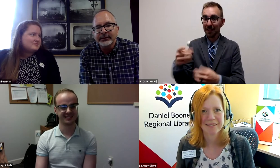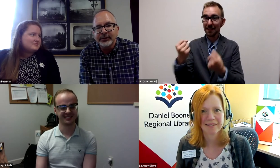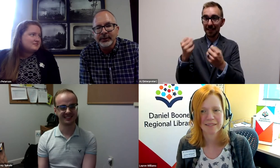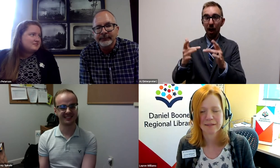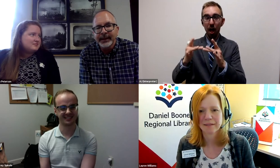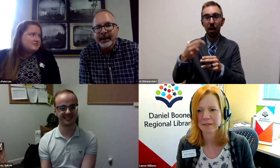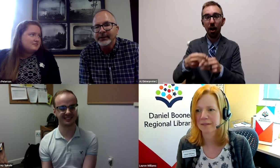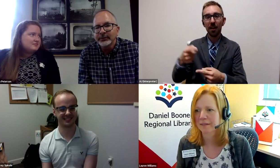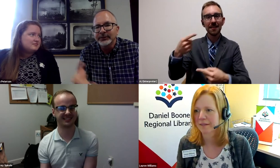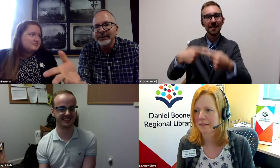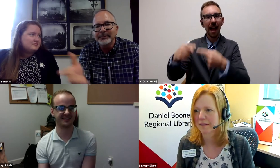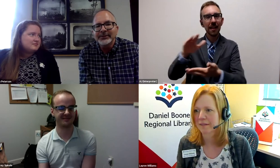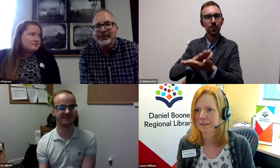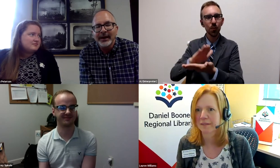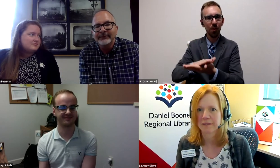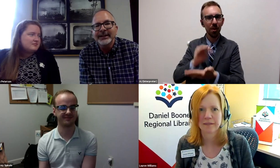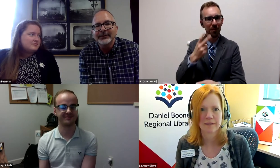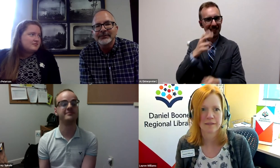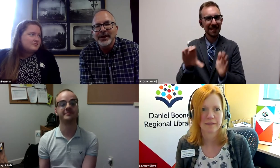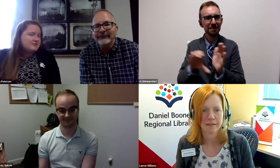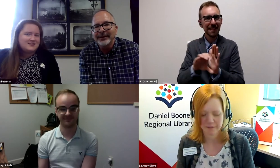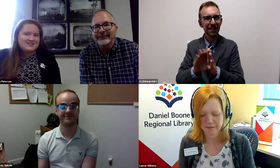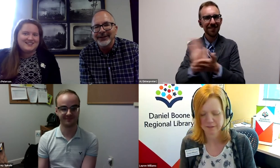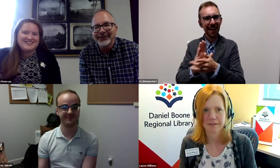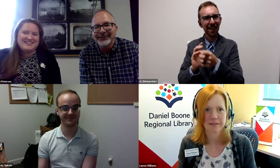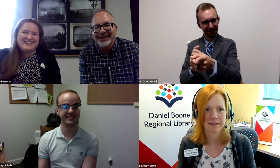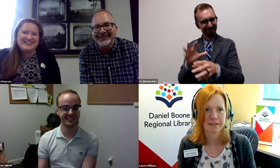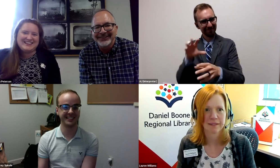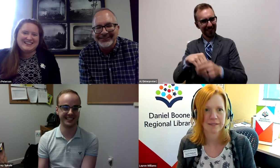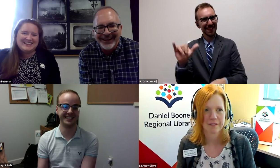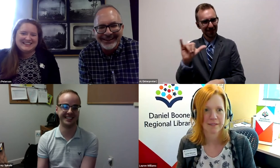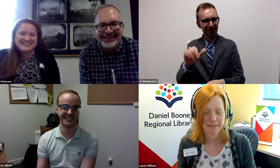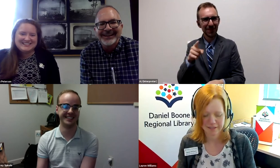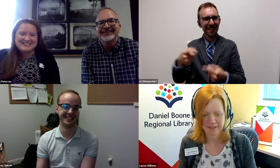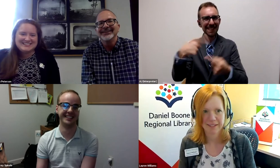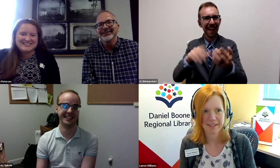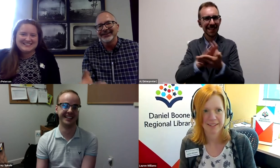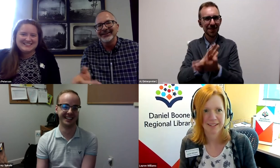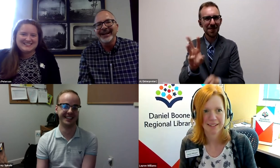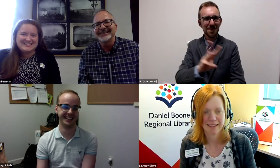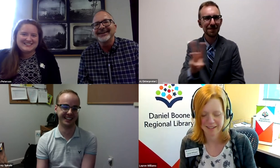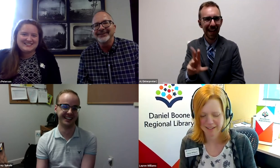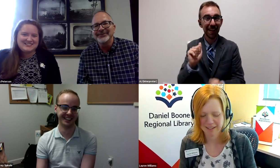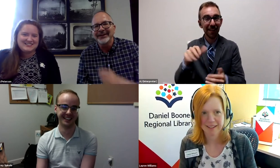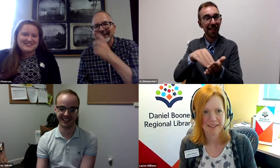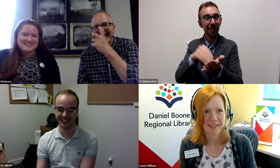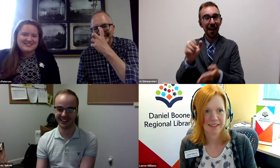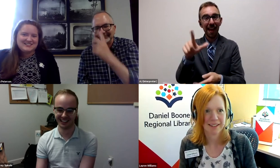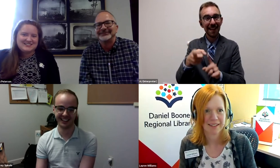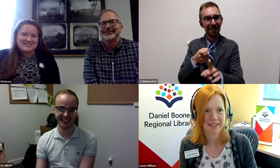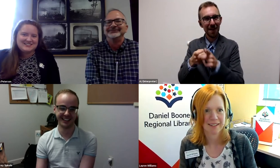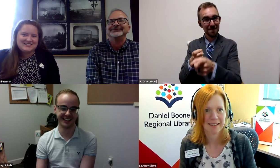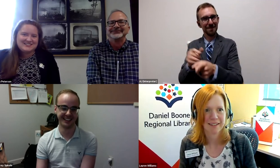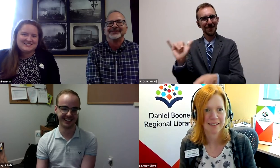SignSchool and you will see pictures, videos of Jeffrey if you go to the SignSchool site. So you can learn ASL from Jeffrey.